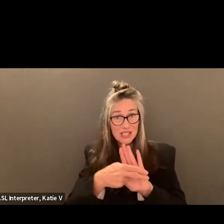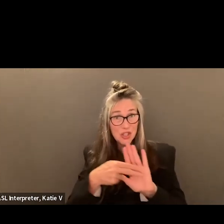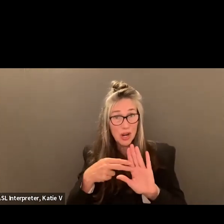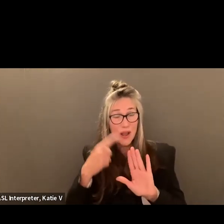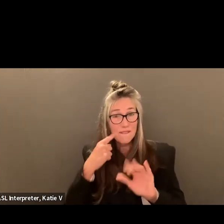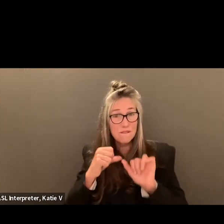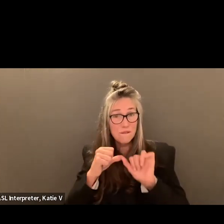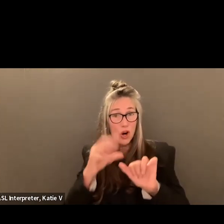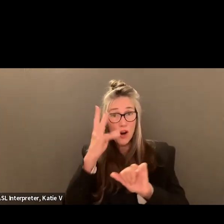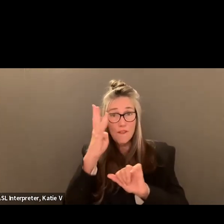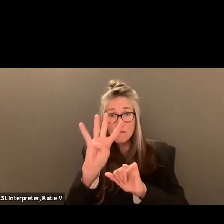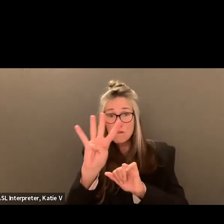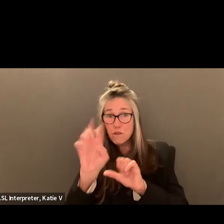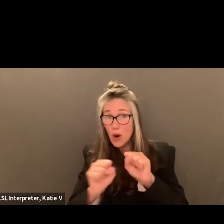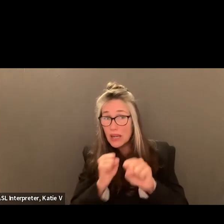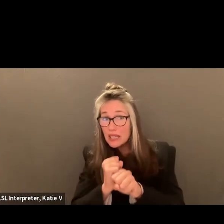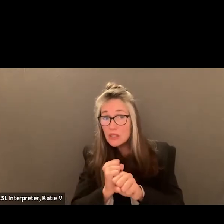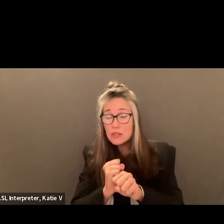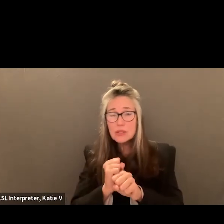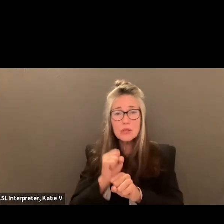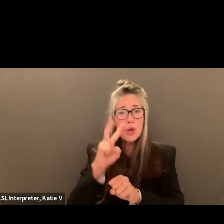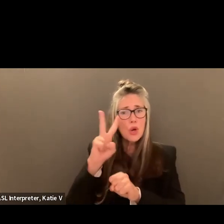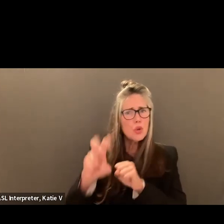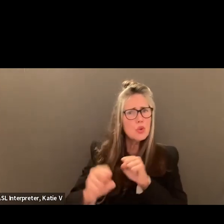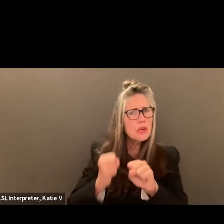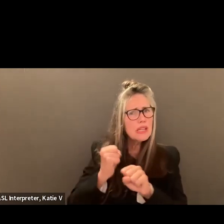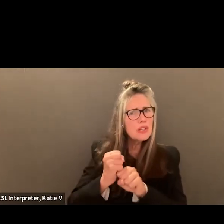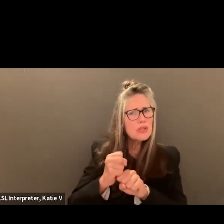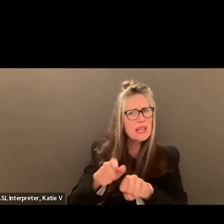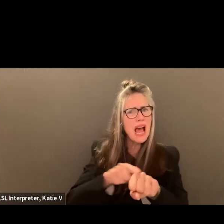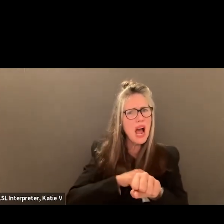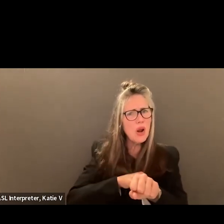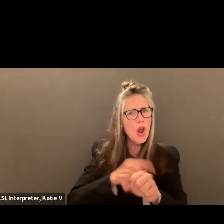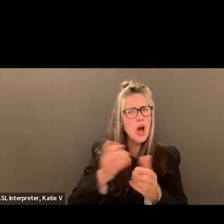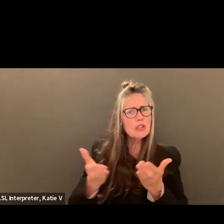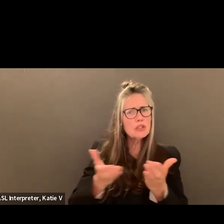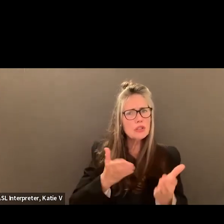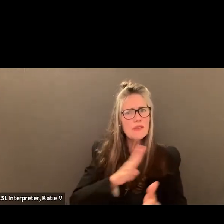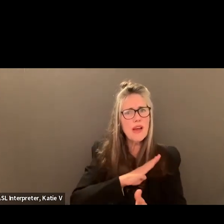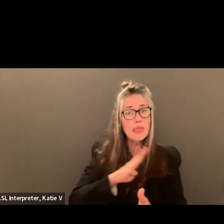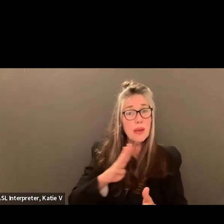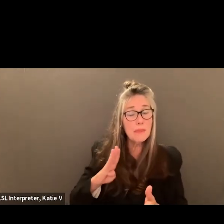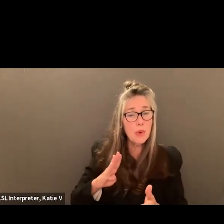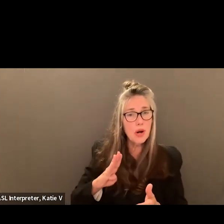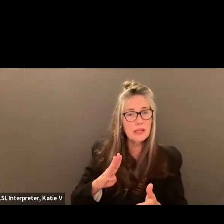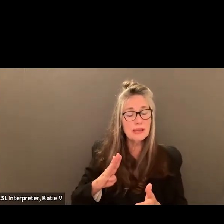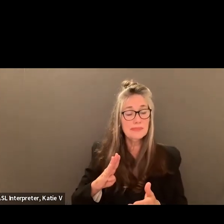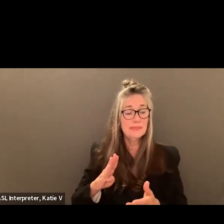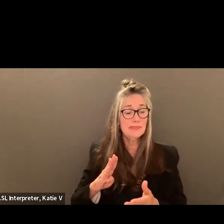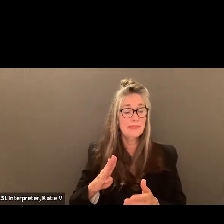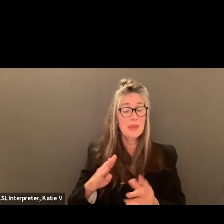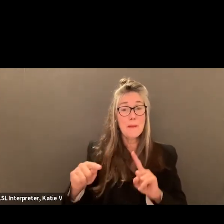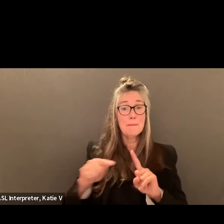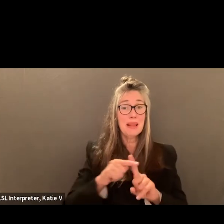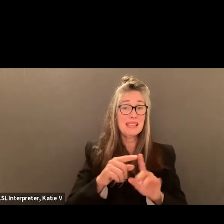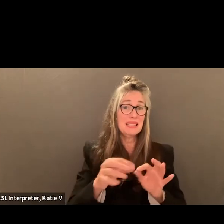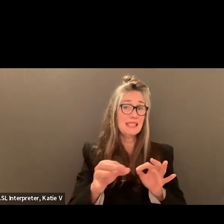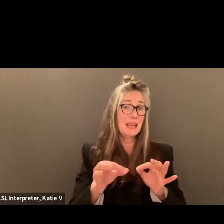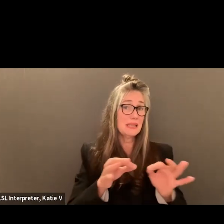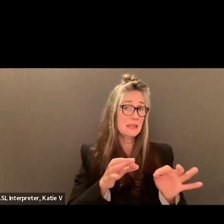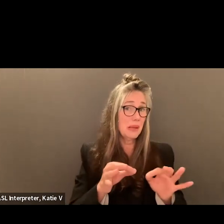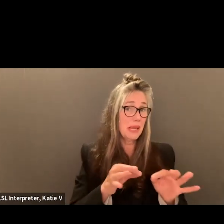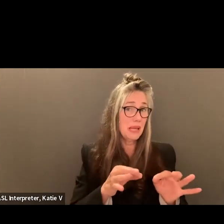four-year term? Is this a two-year term? What's the length of the term? Also, to do a little bit of an explanation of